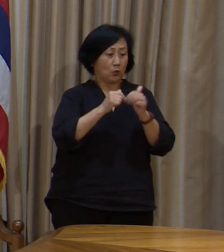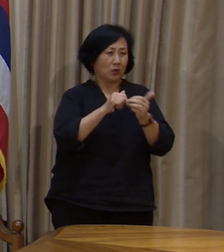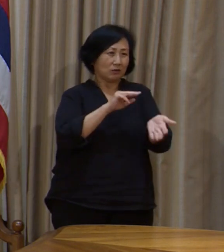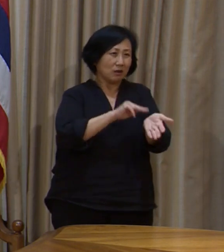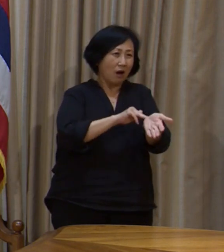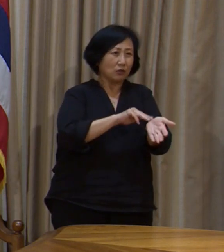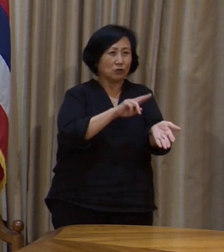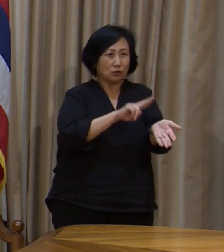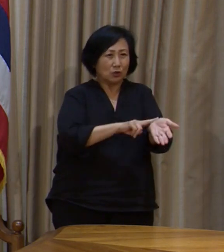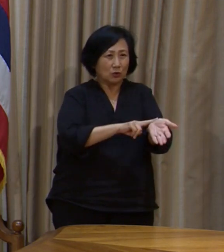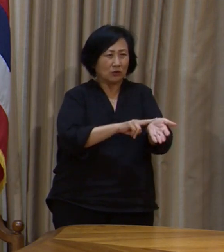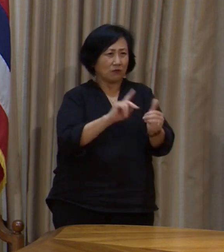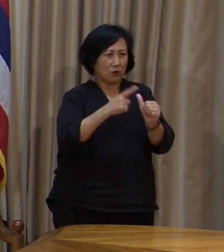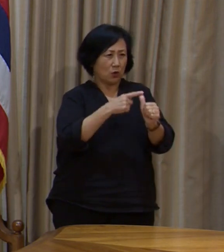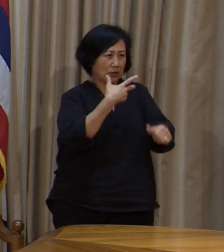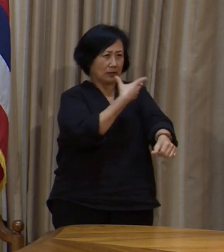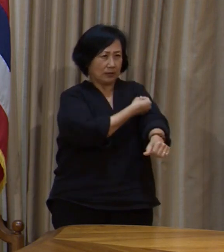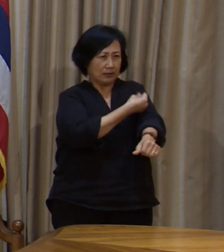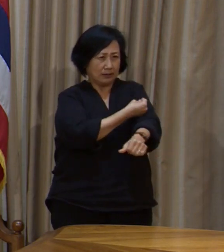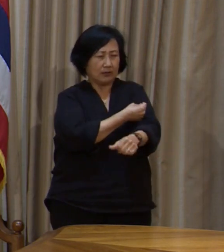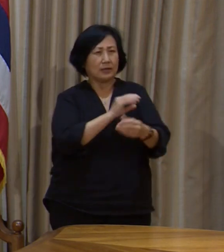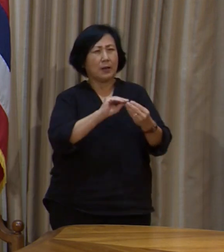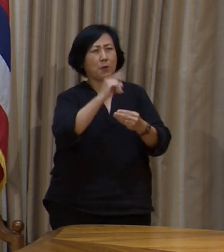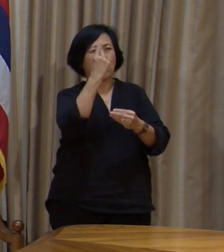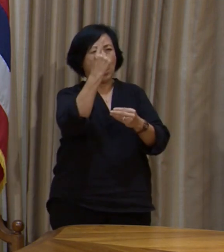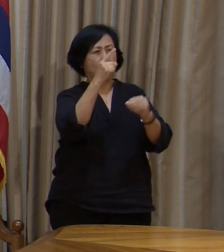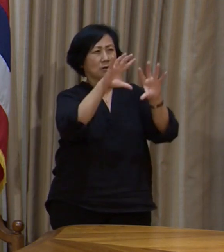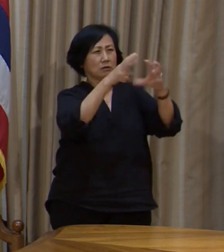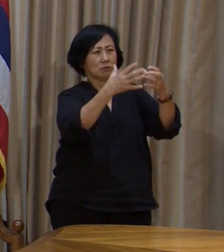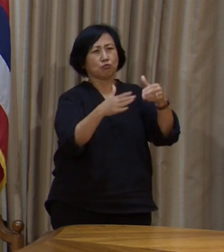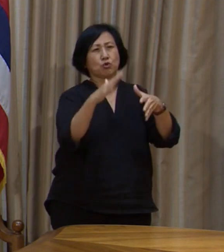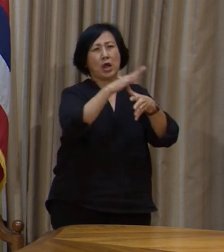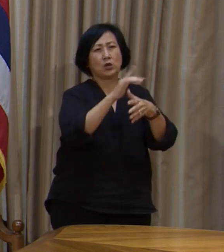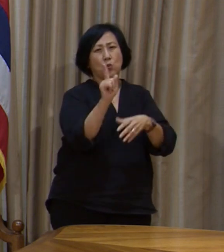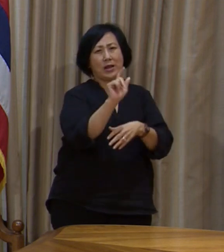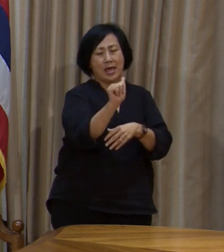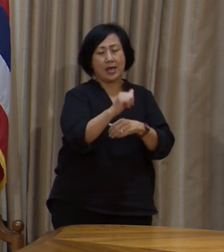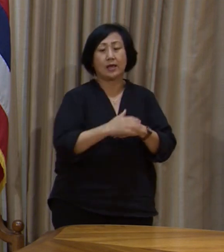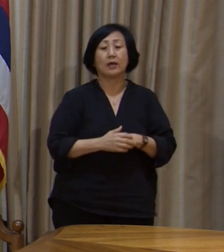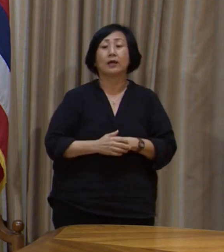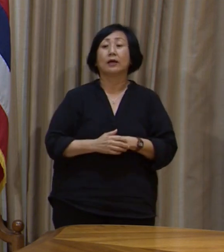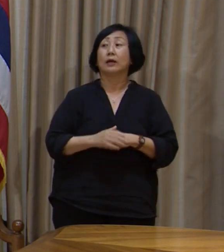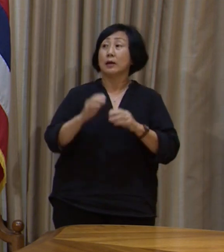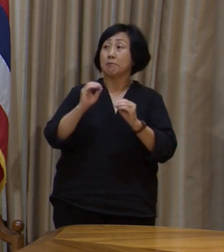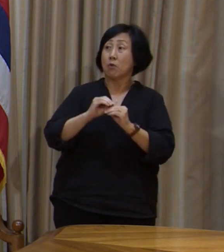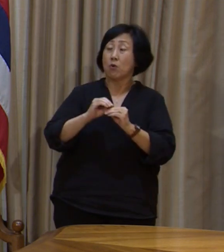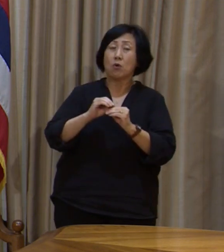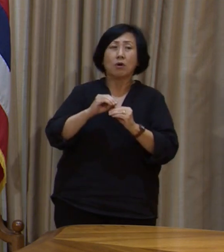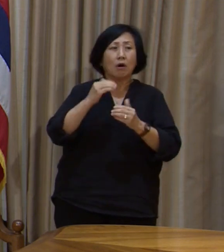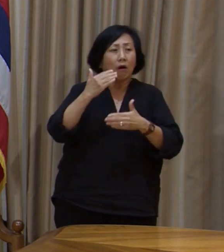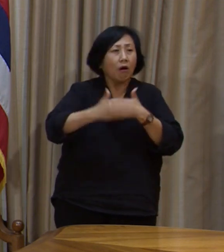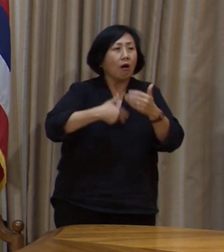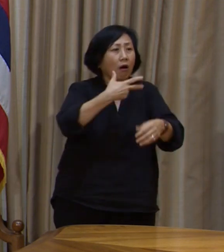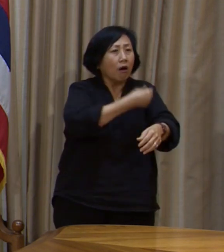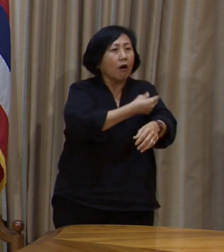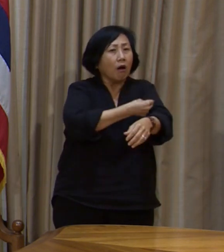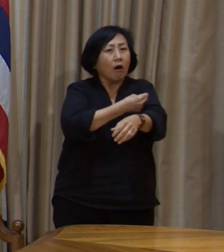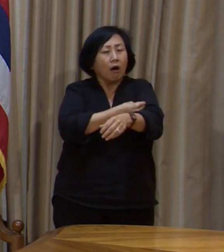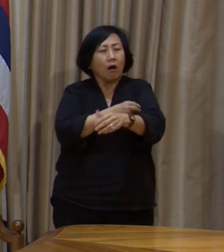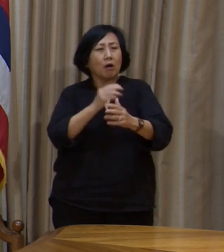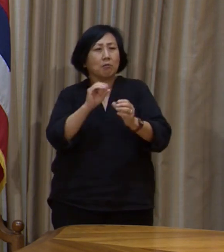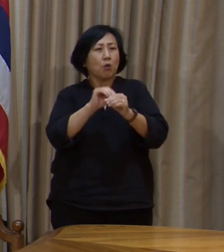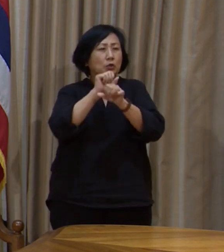because that is part of Priority 1A. And as we get more familiar with the